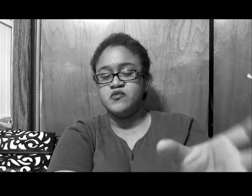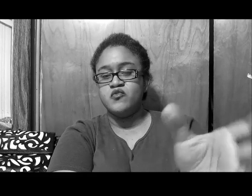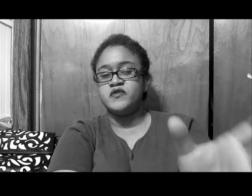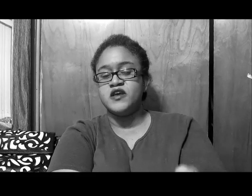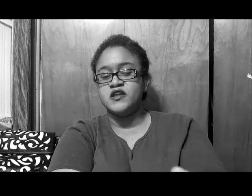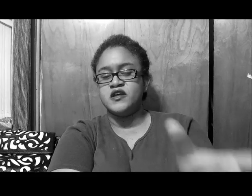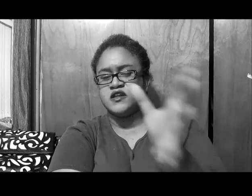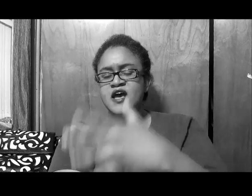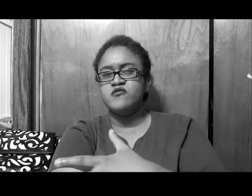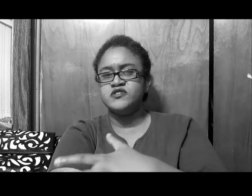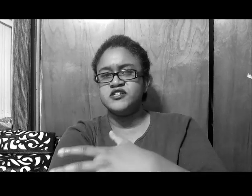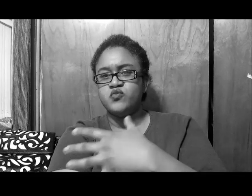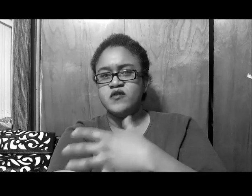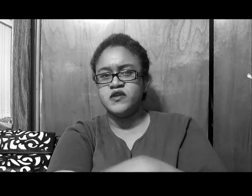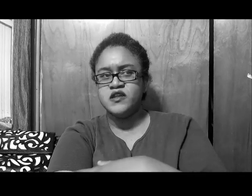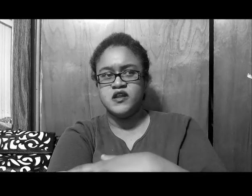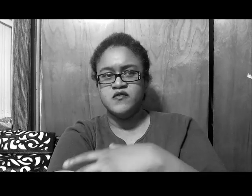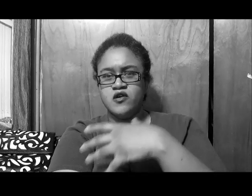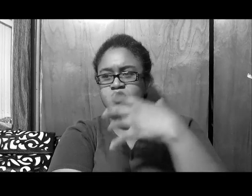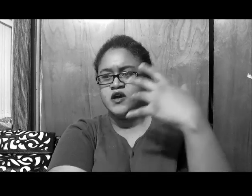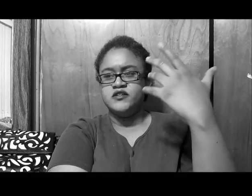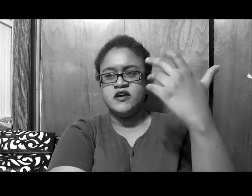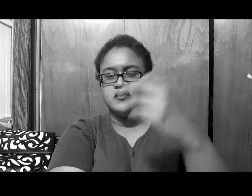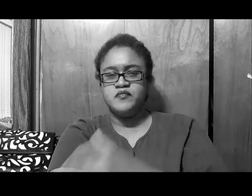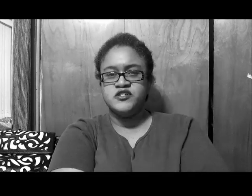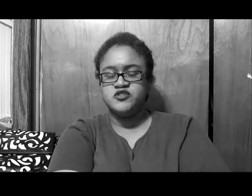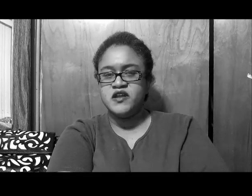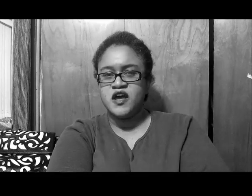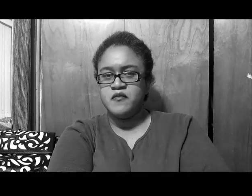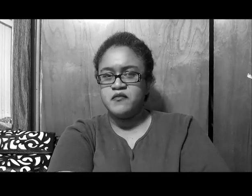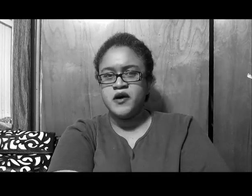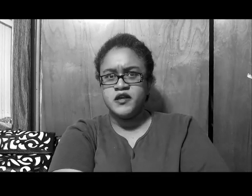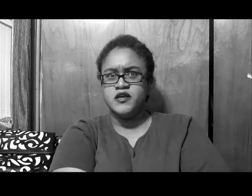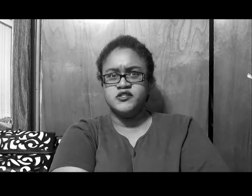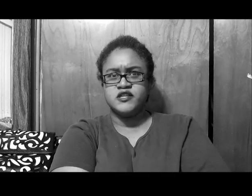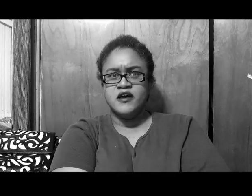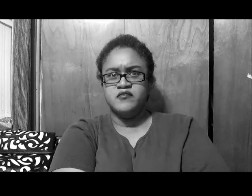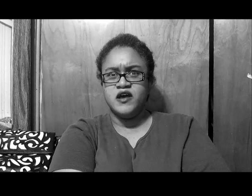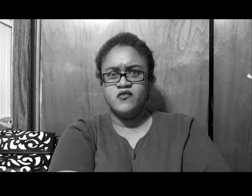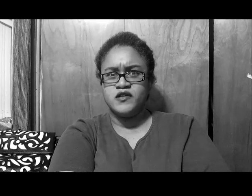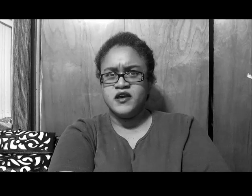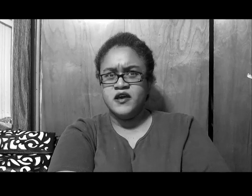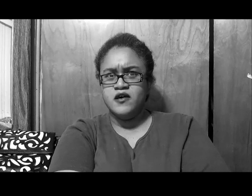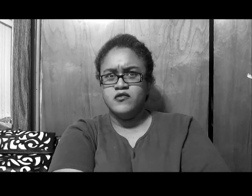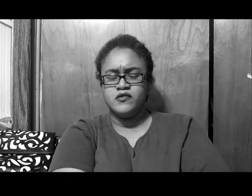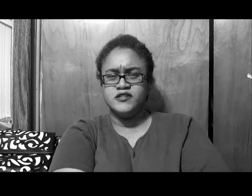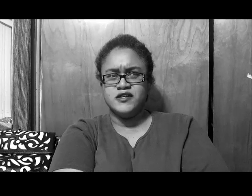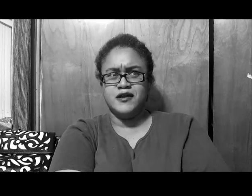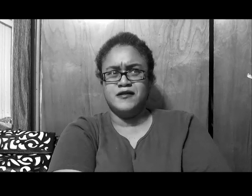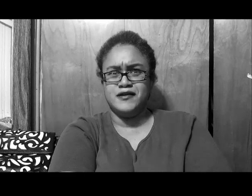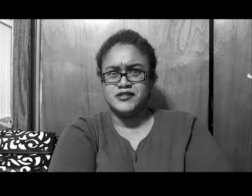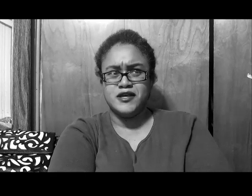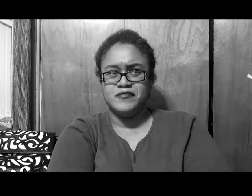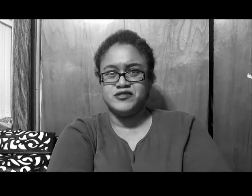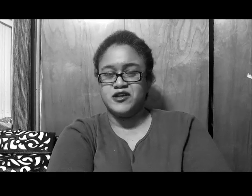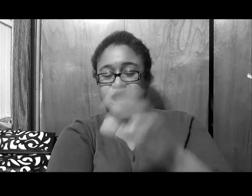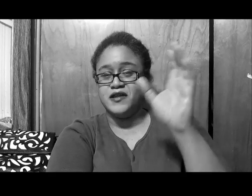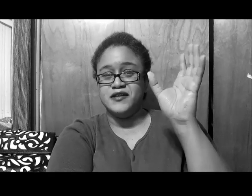with Kenya, and that was his way of getting it, even though, telling a bitch, you better have my money, is kind of like, what the hell, because, like I said, I'm sorry, that,